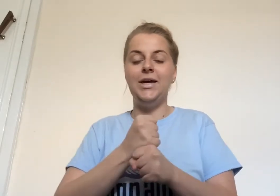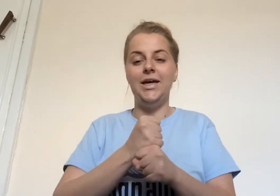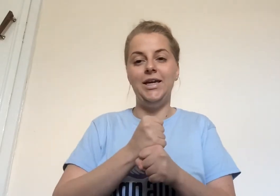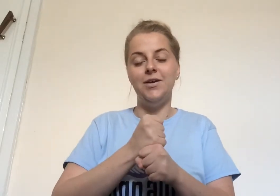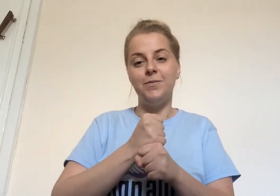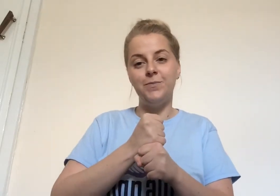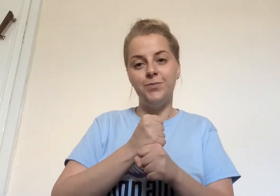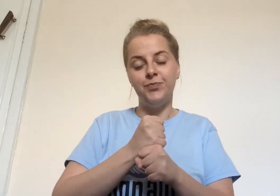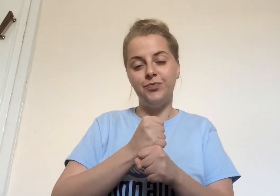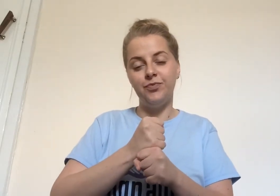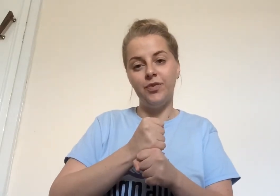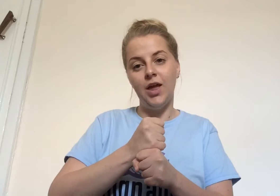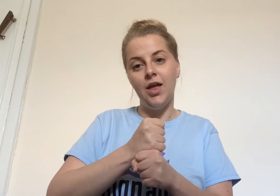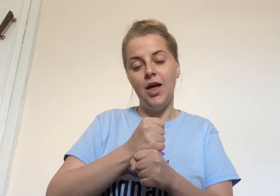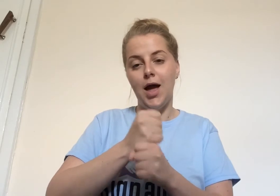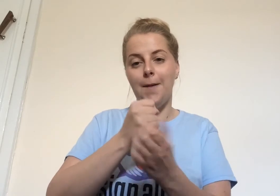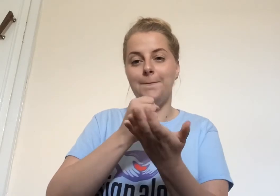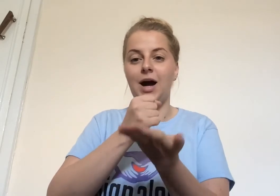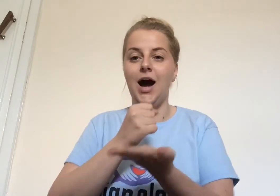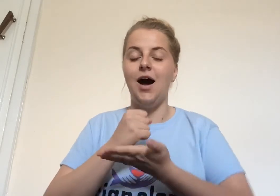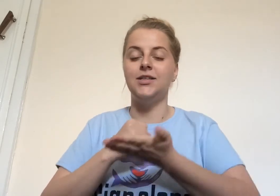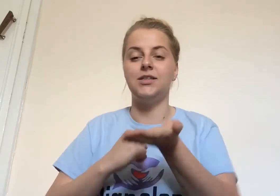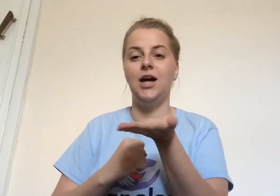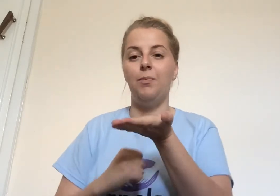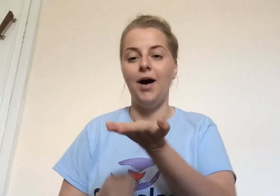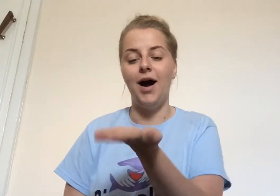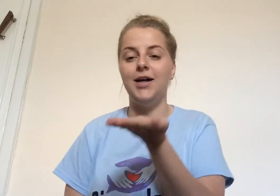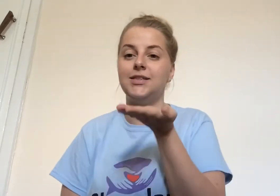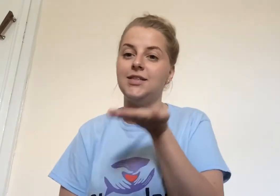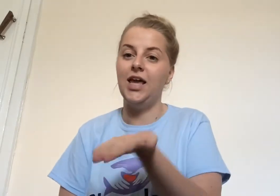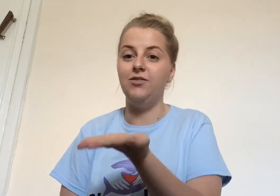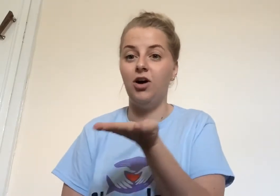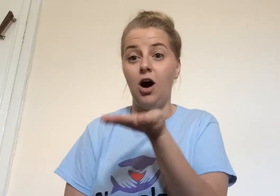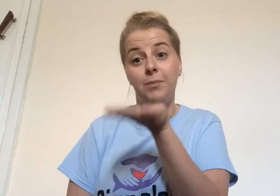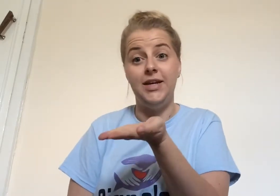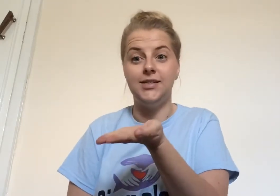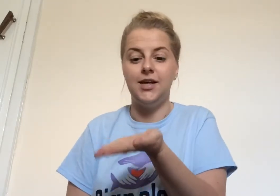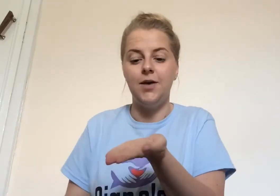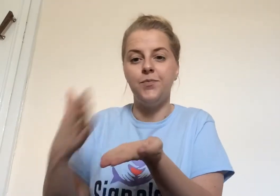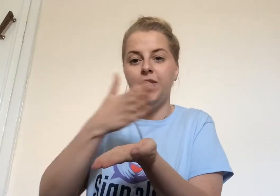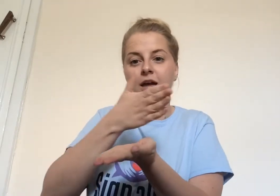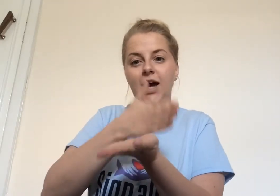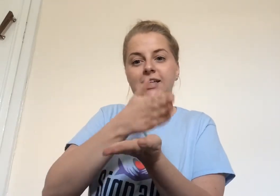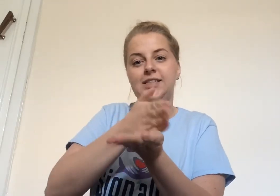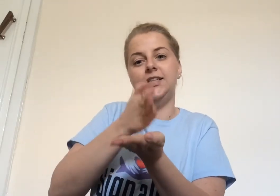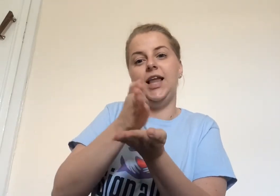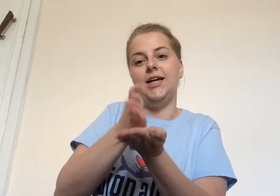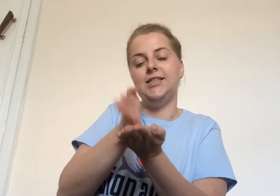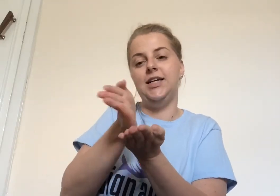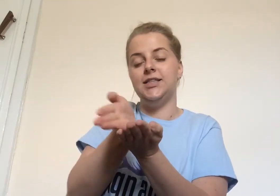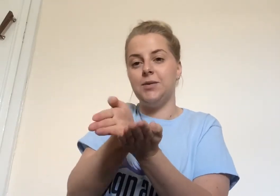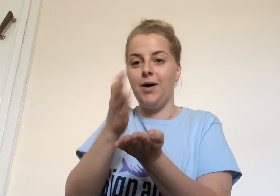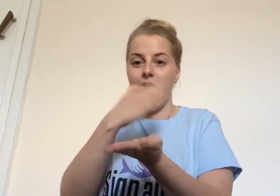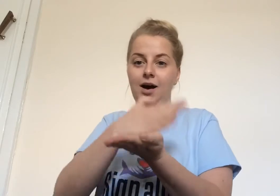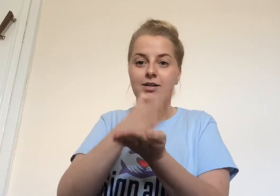a part. Now, part is like you've got a pizza and you're slicing it into parts.